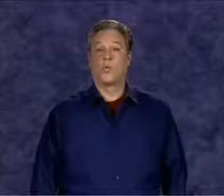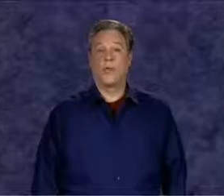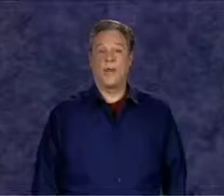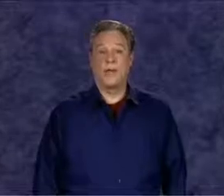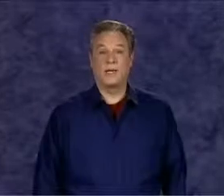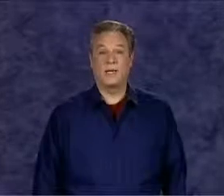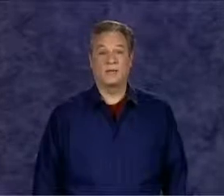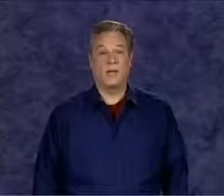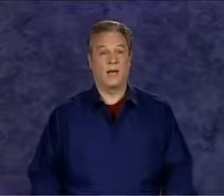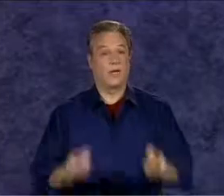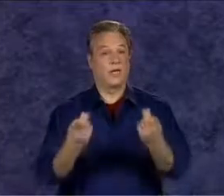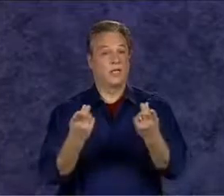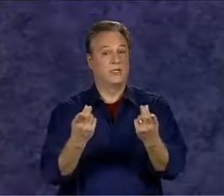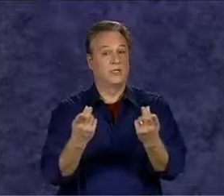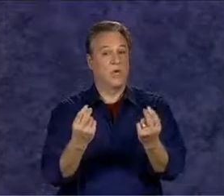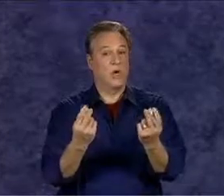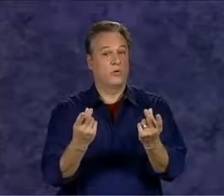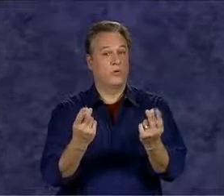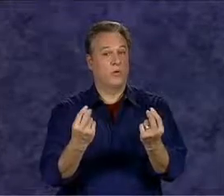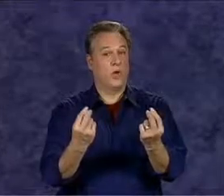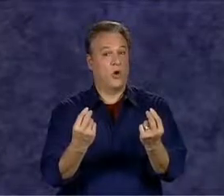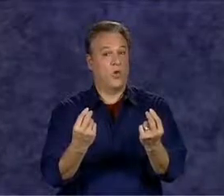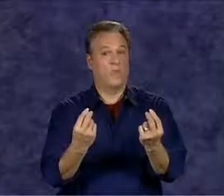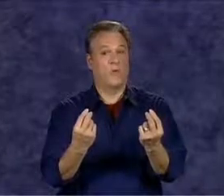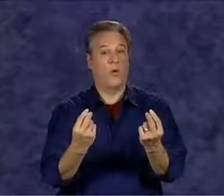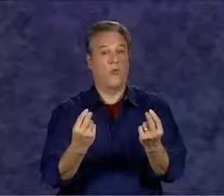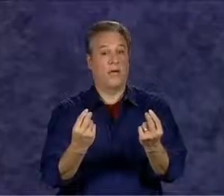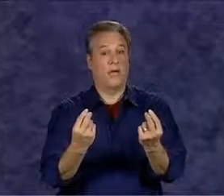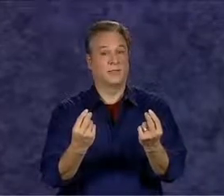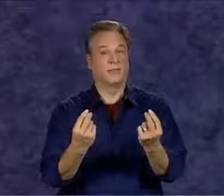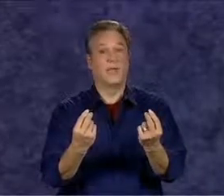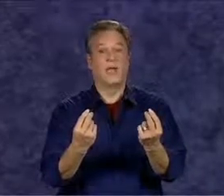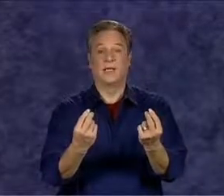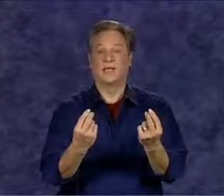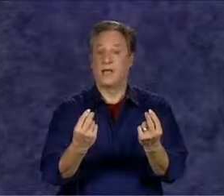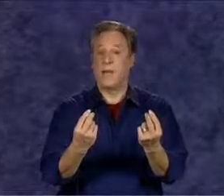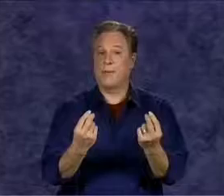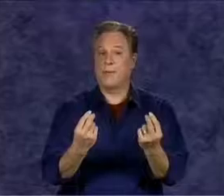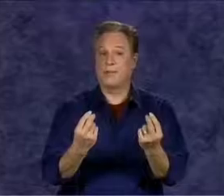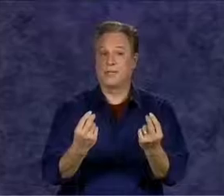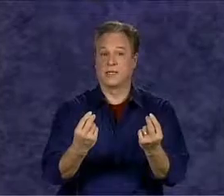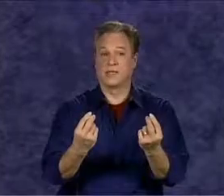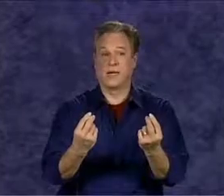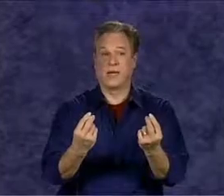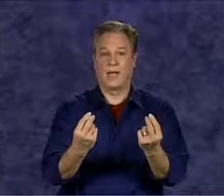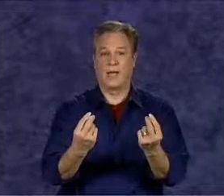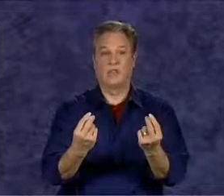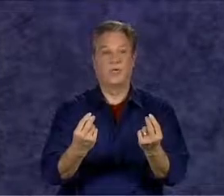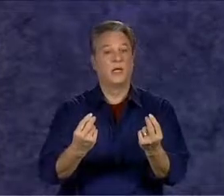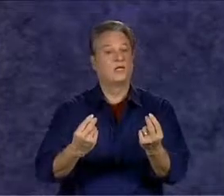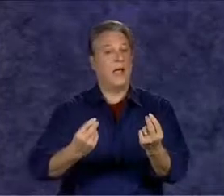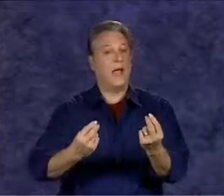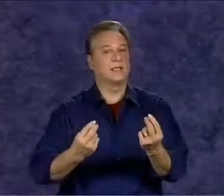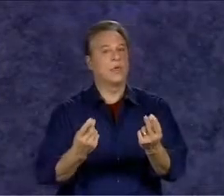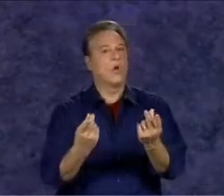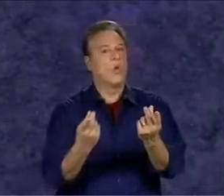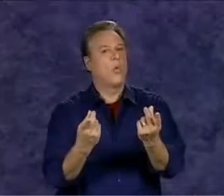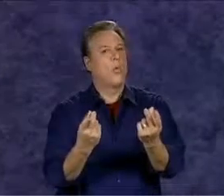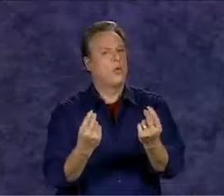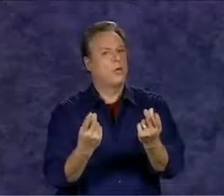repeatedly spelling d-o-d-o with both hands is commonly used in sign language to ask what are